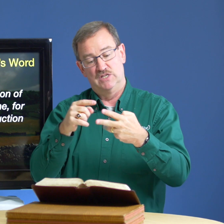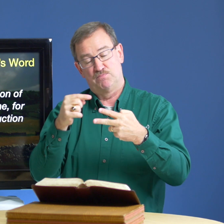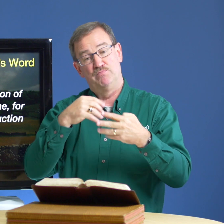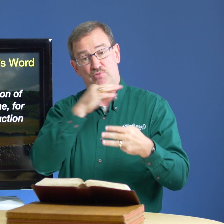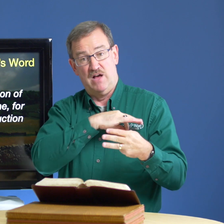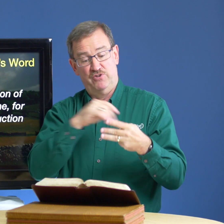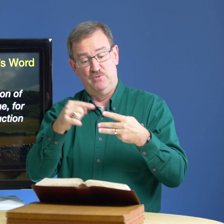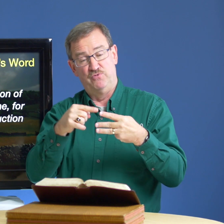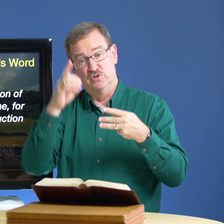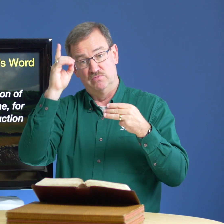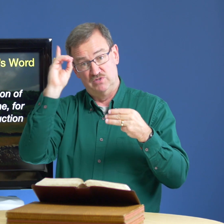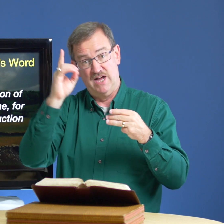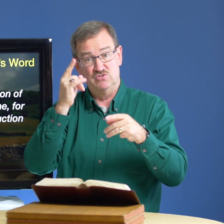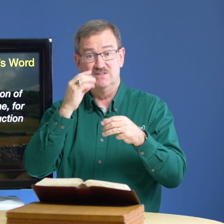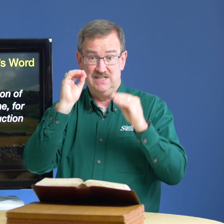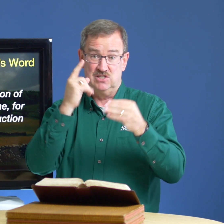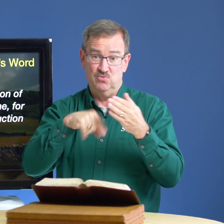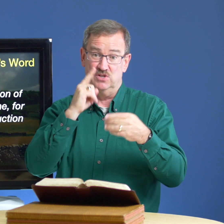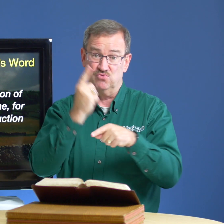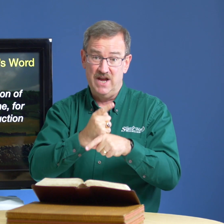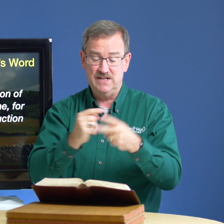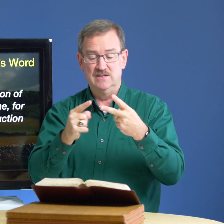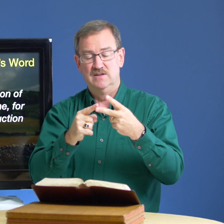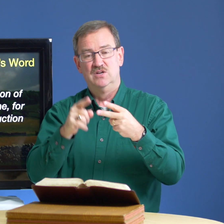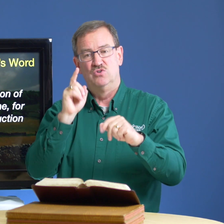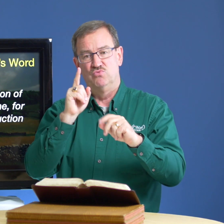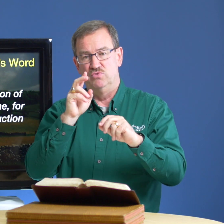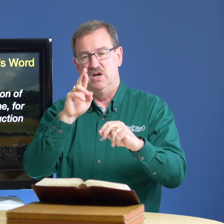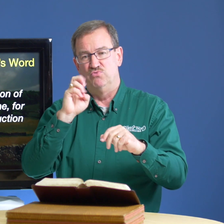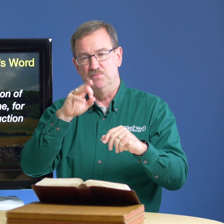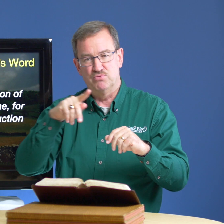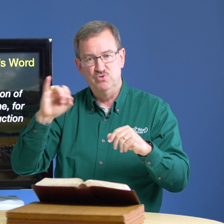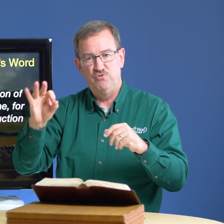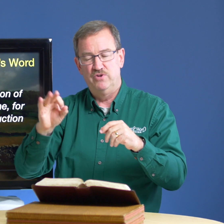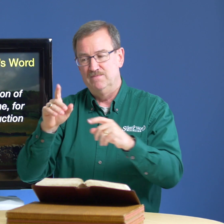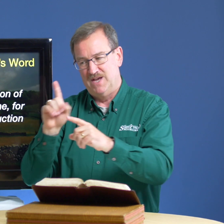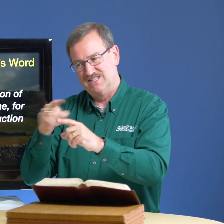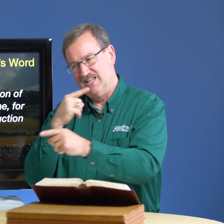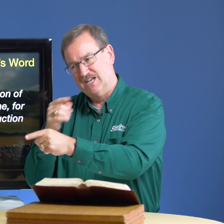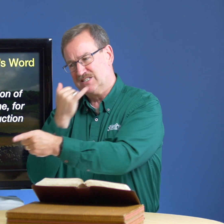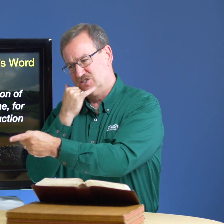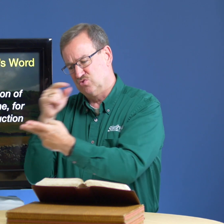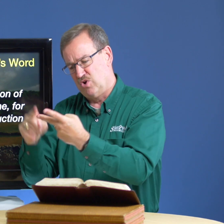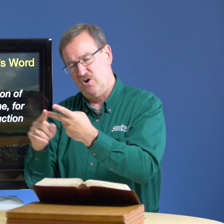it's profitable for doctrine teaching what is right uh reproof uh telling us this is wrong